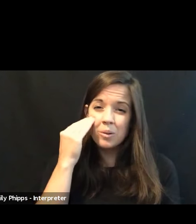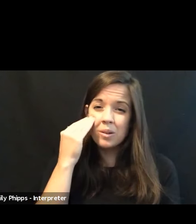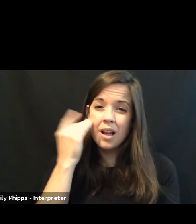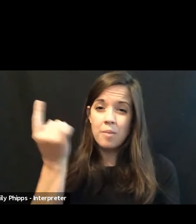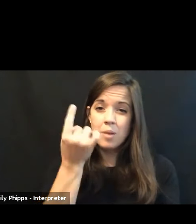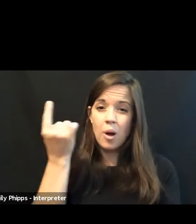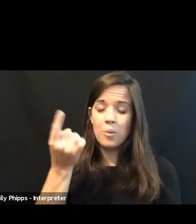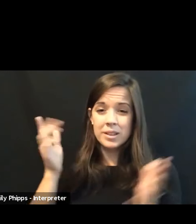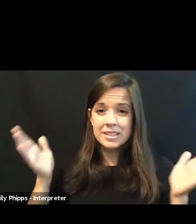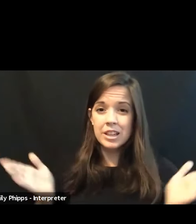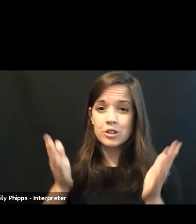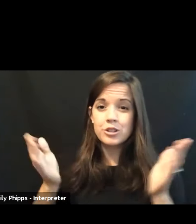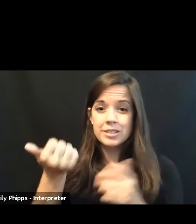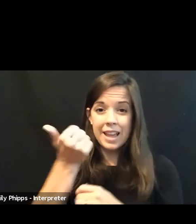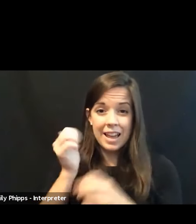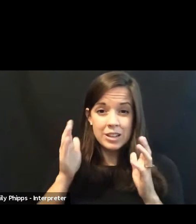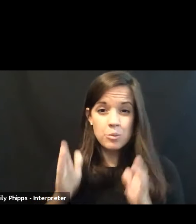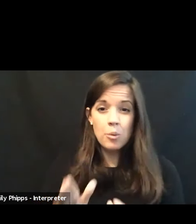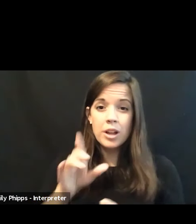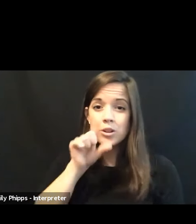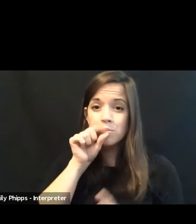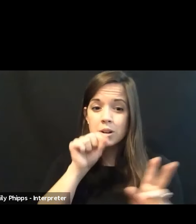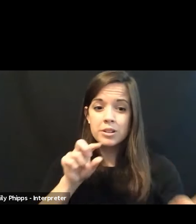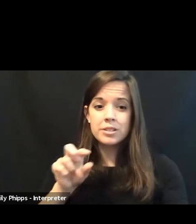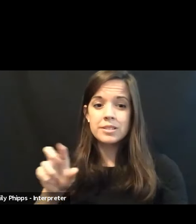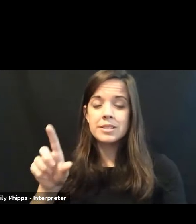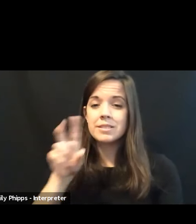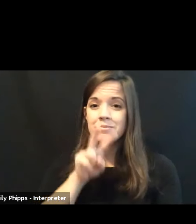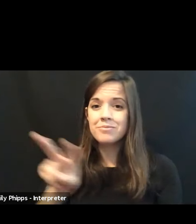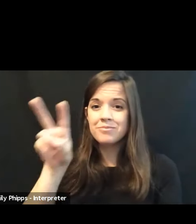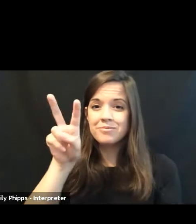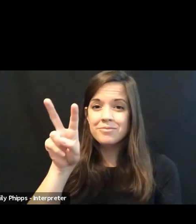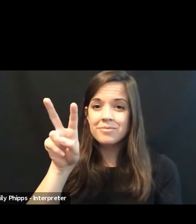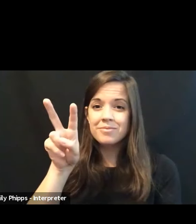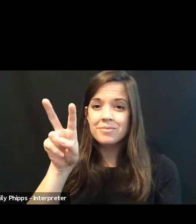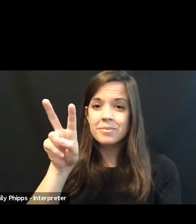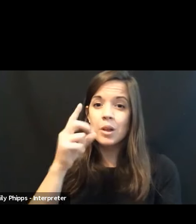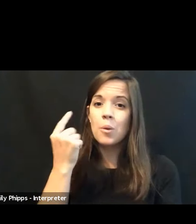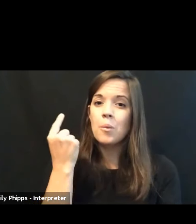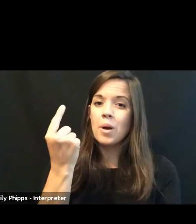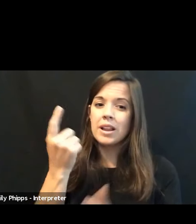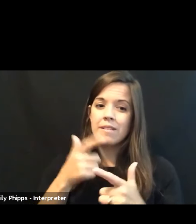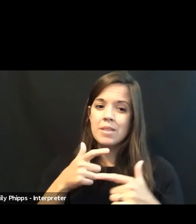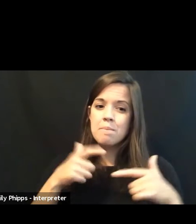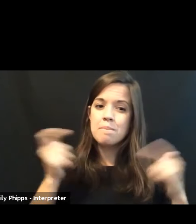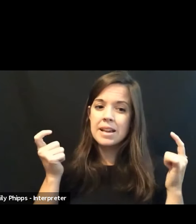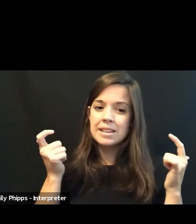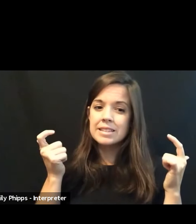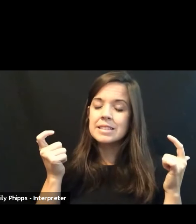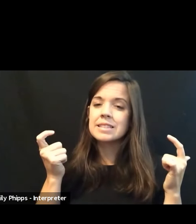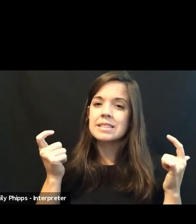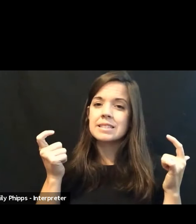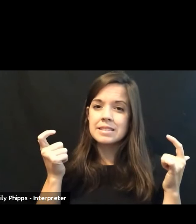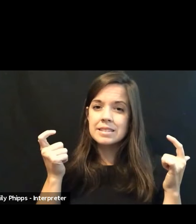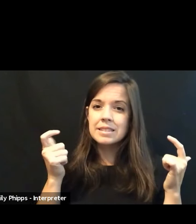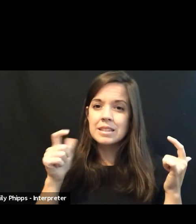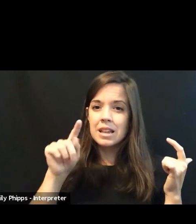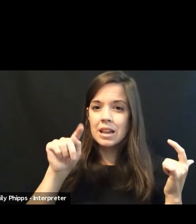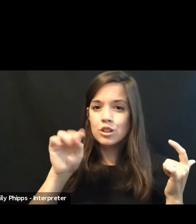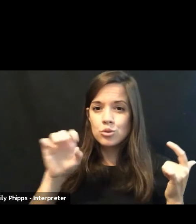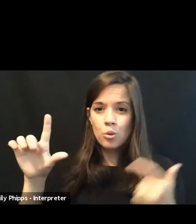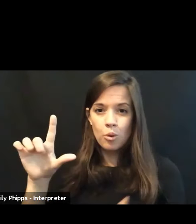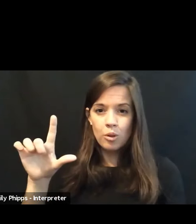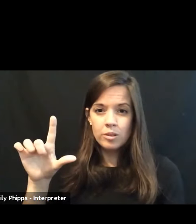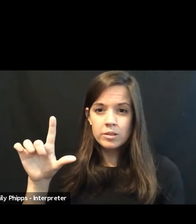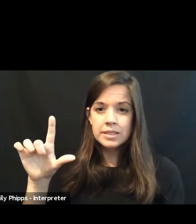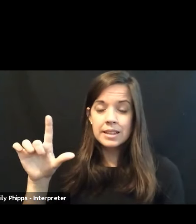anyone who birds, one of the biggest tools really to